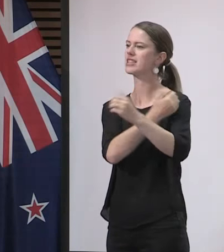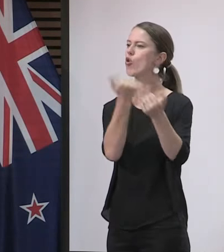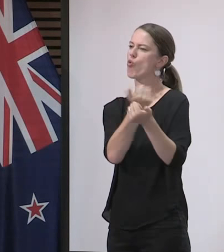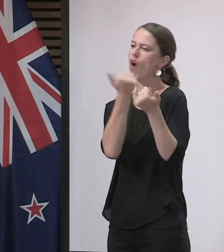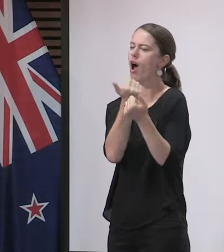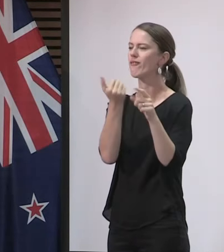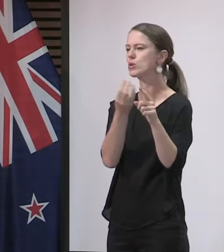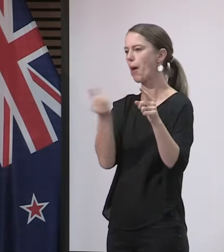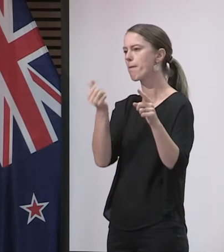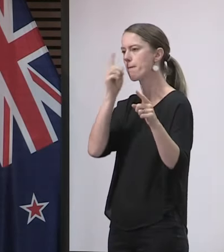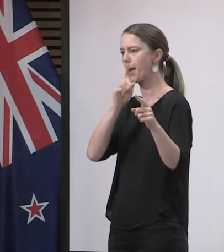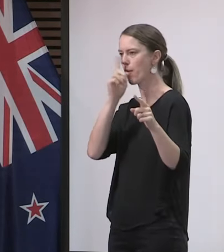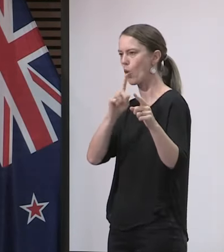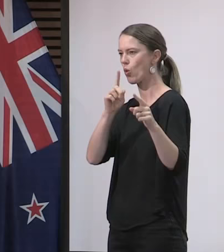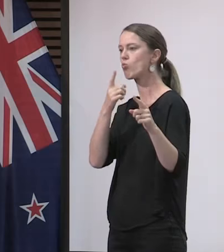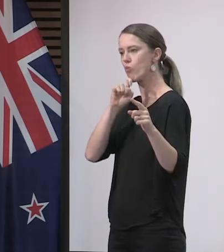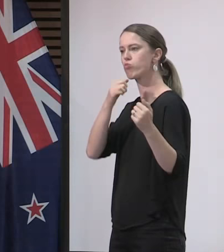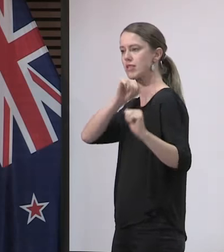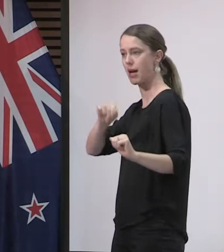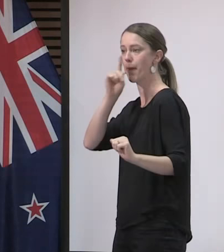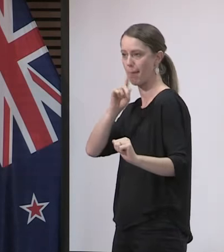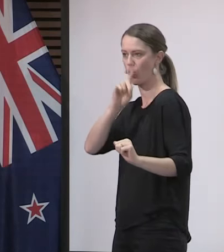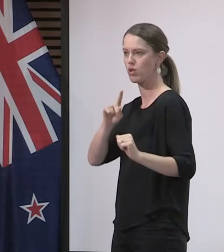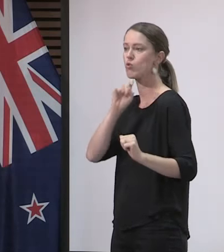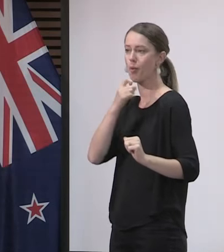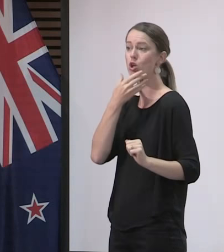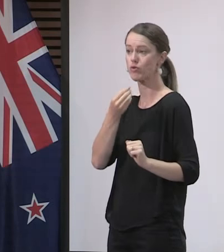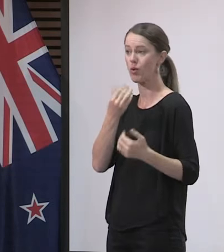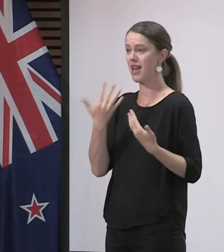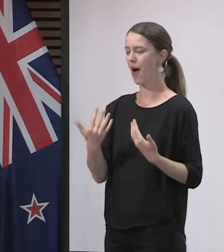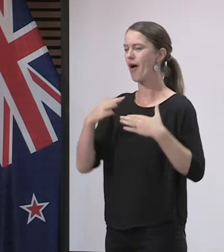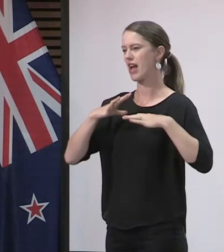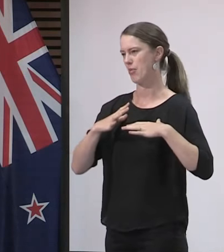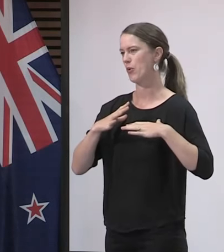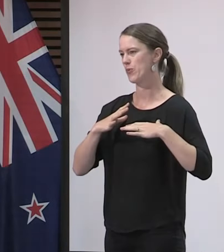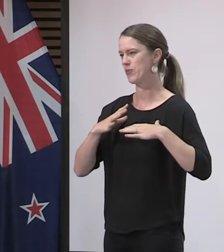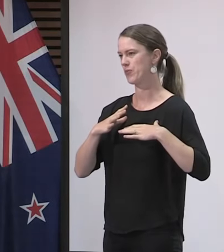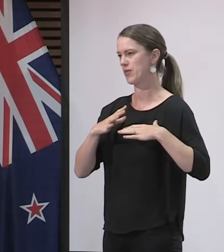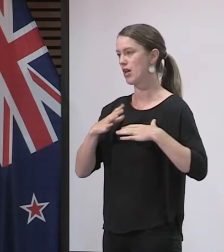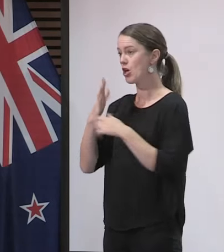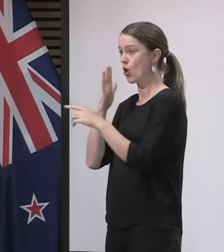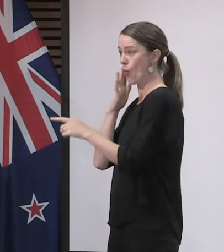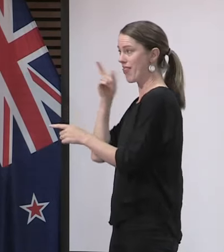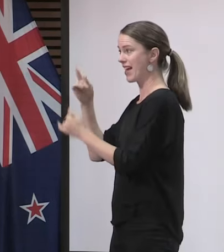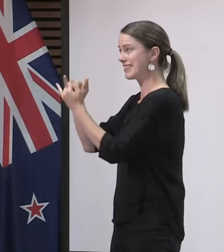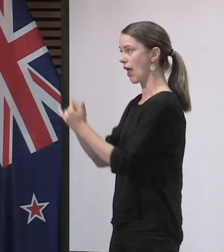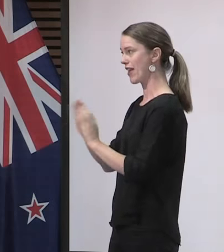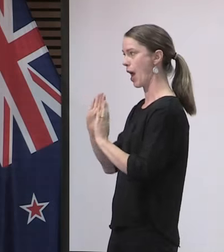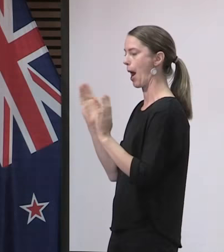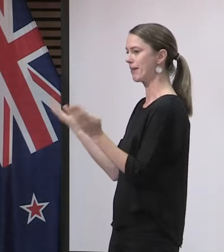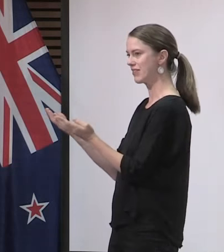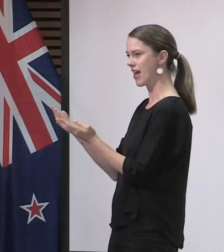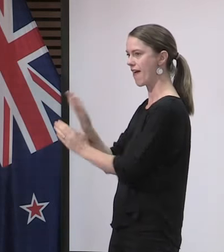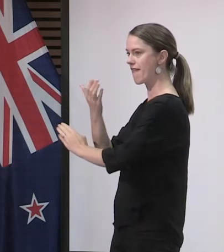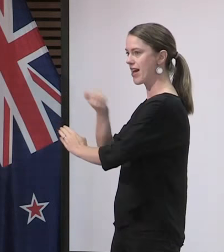would afford useful protection to Kiwis, and that will now be available to be used once the supplies of our Southern